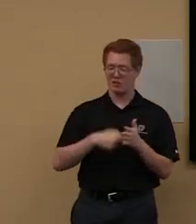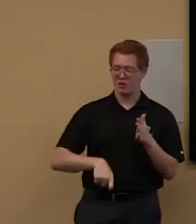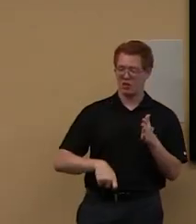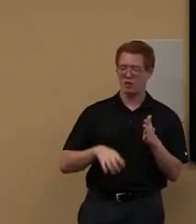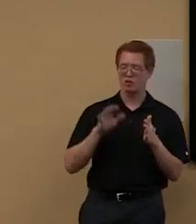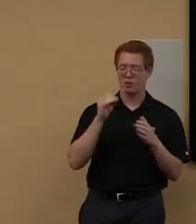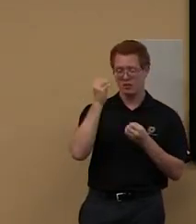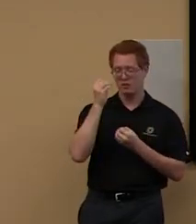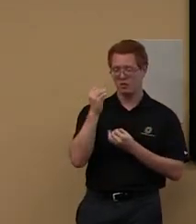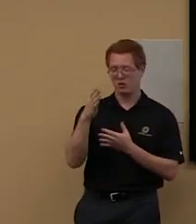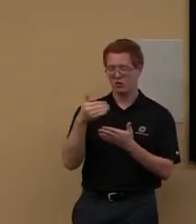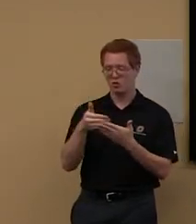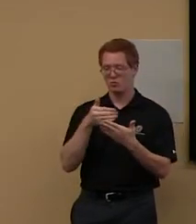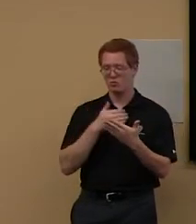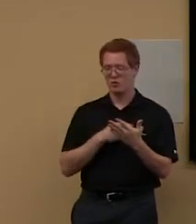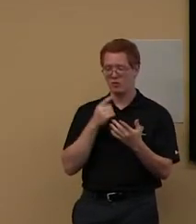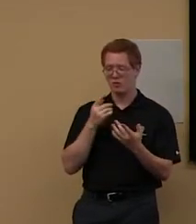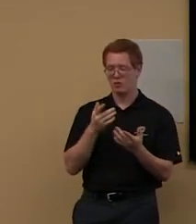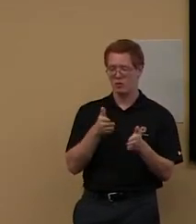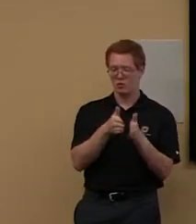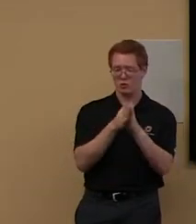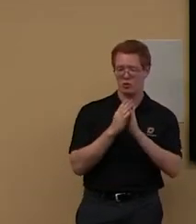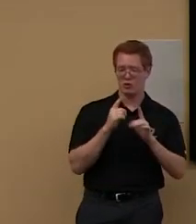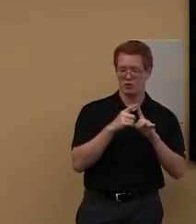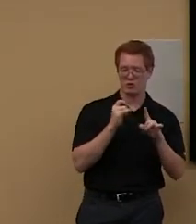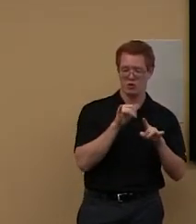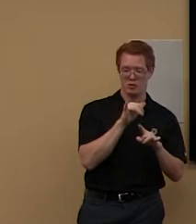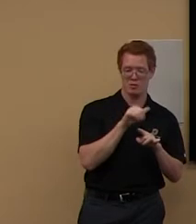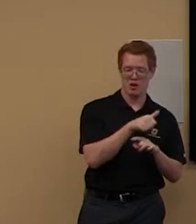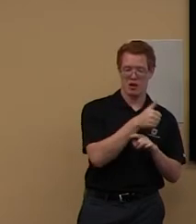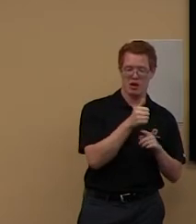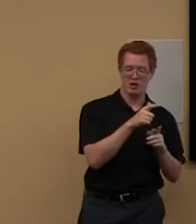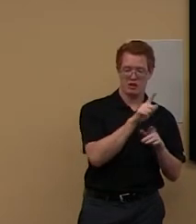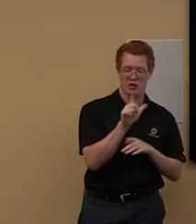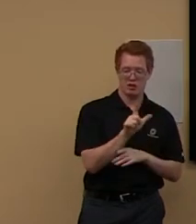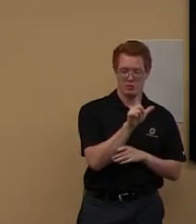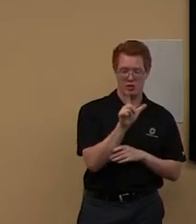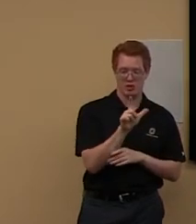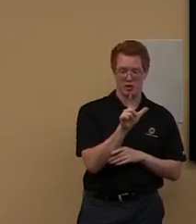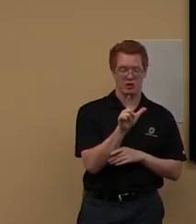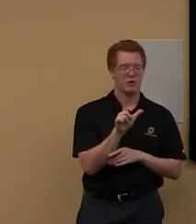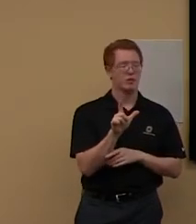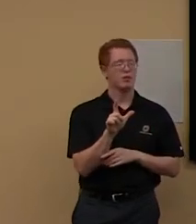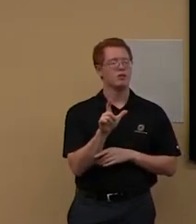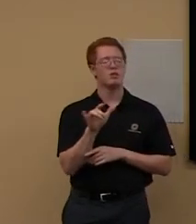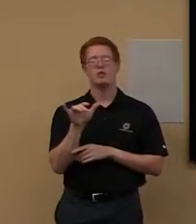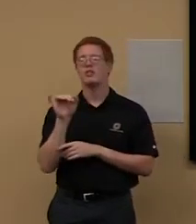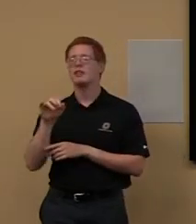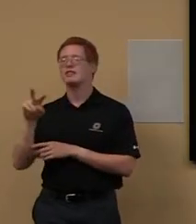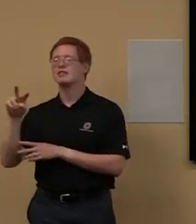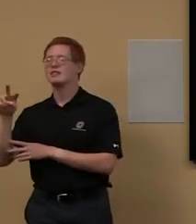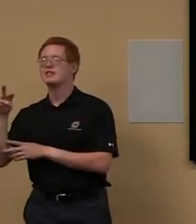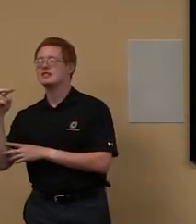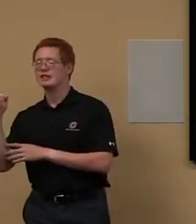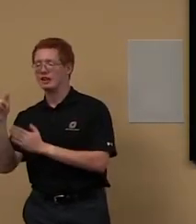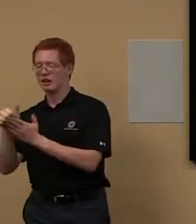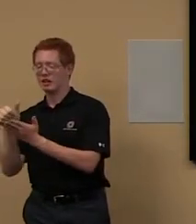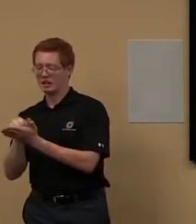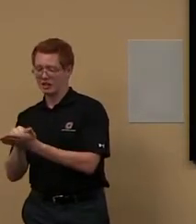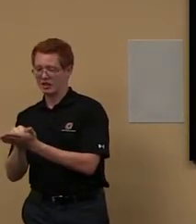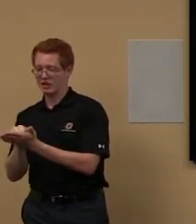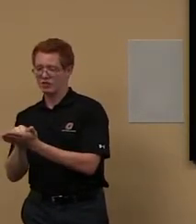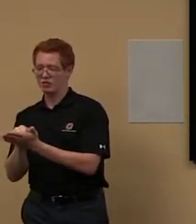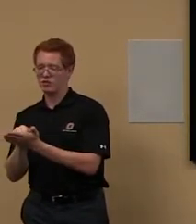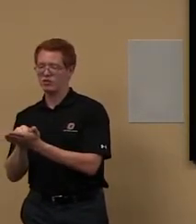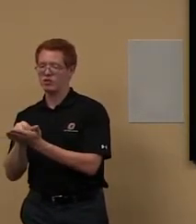before we even order it. Um, and, um, so, um, that is the second account that you need is an interlibrary